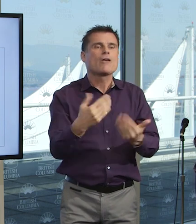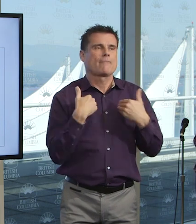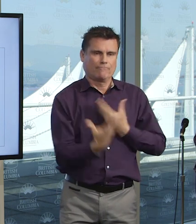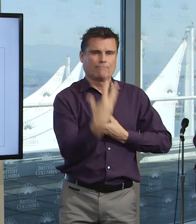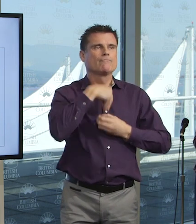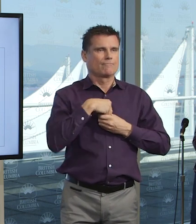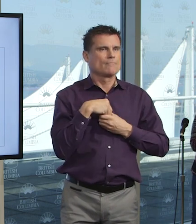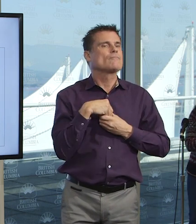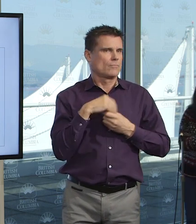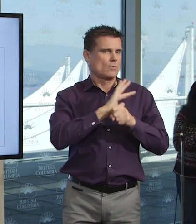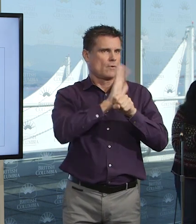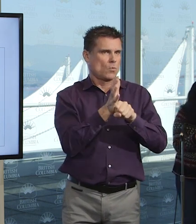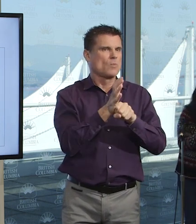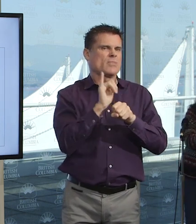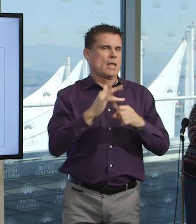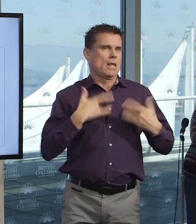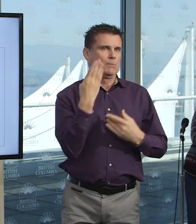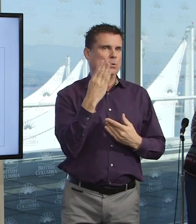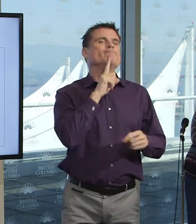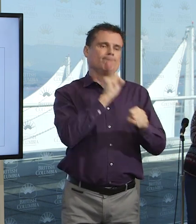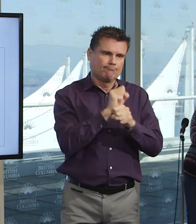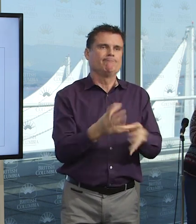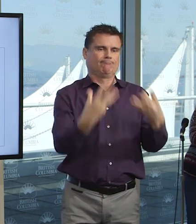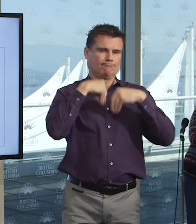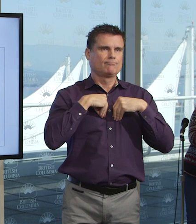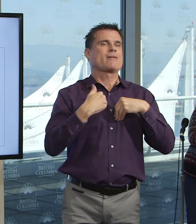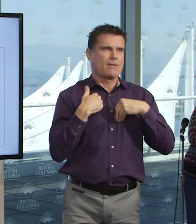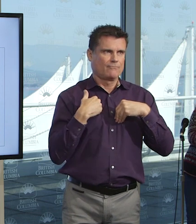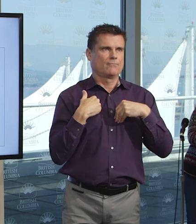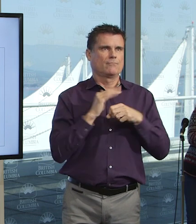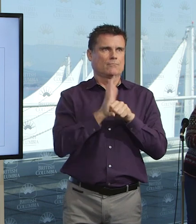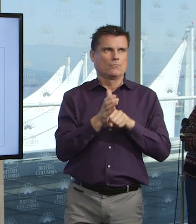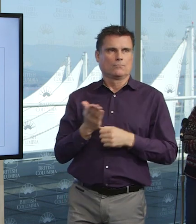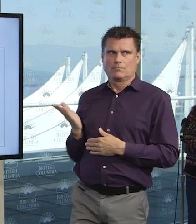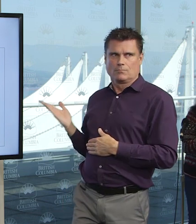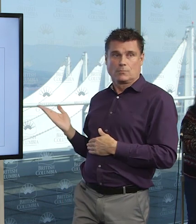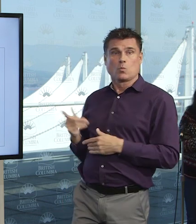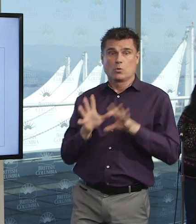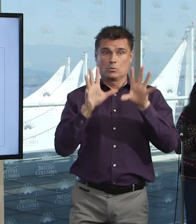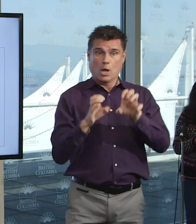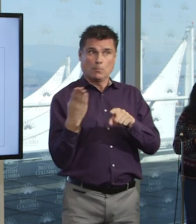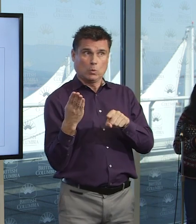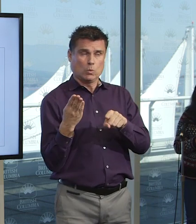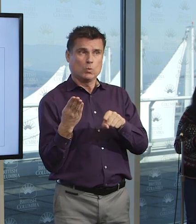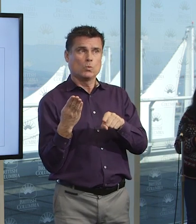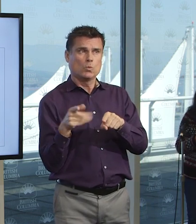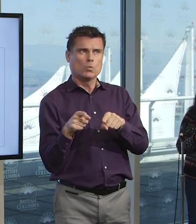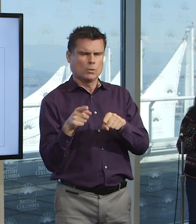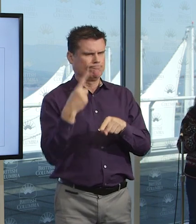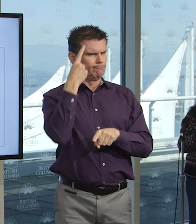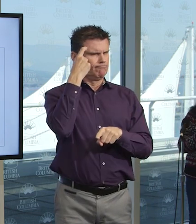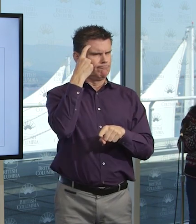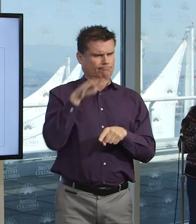days before that happens. So when somebody gets sick, there'll be some time before they recognize it sometimes. And that's one of the